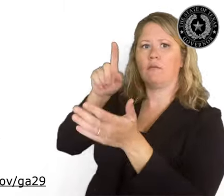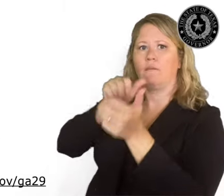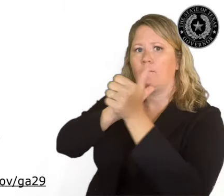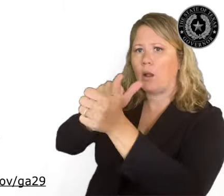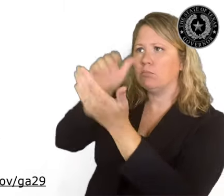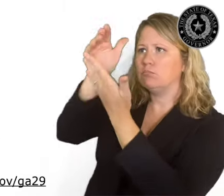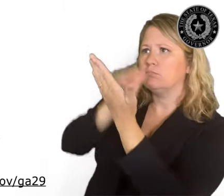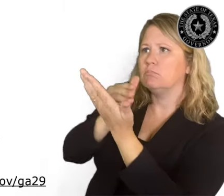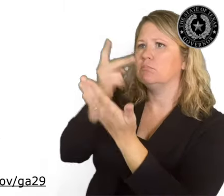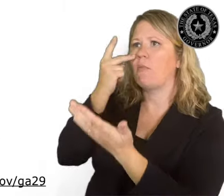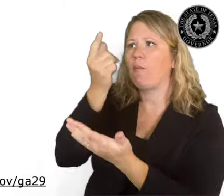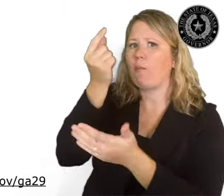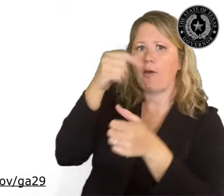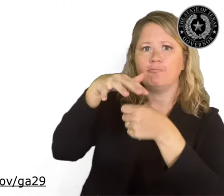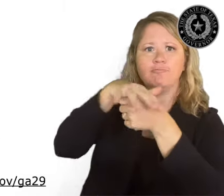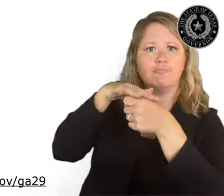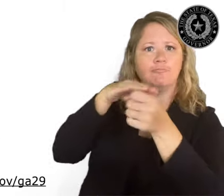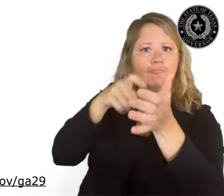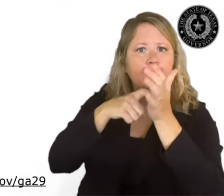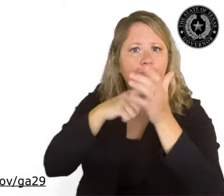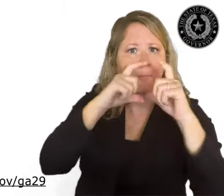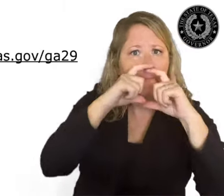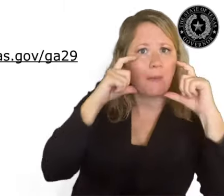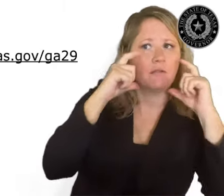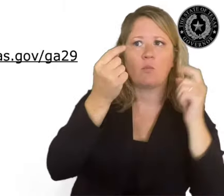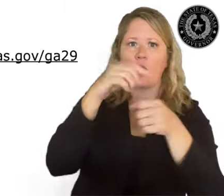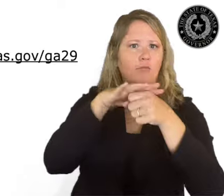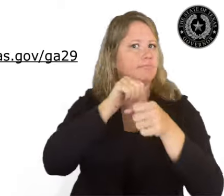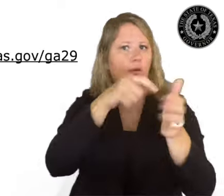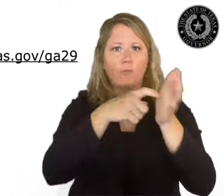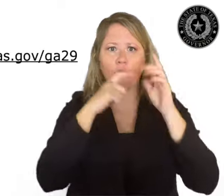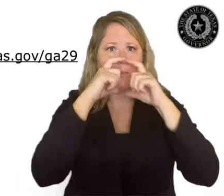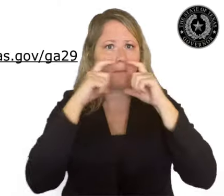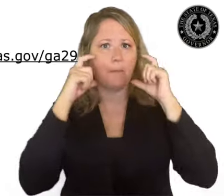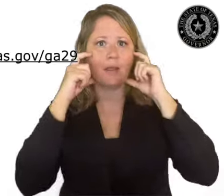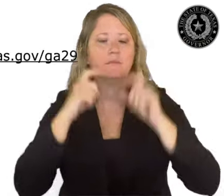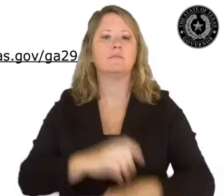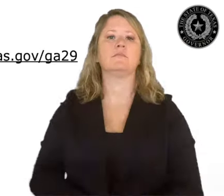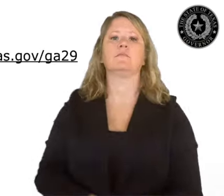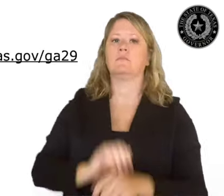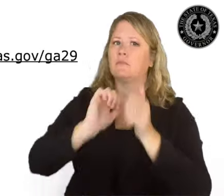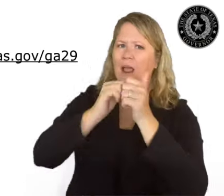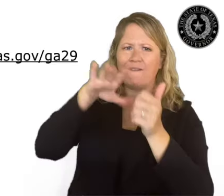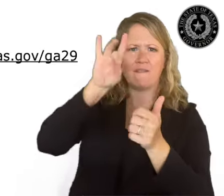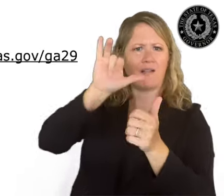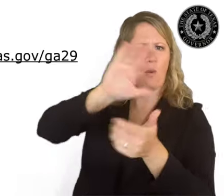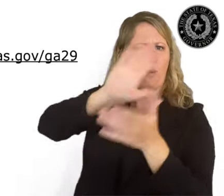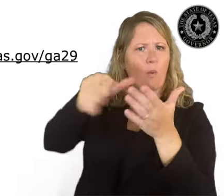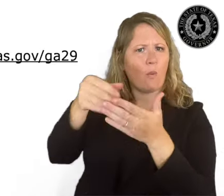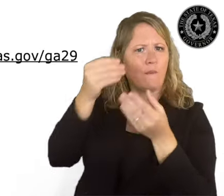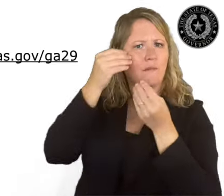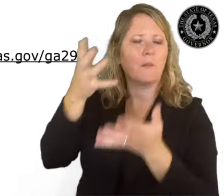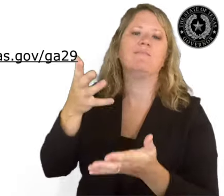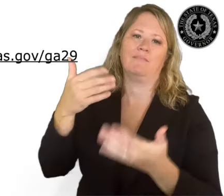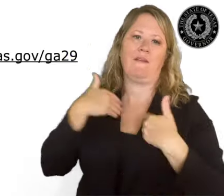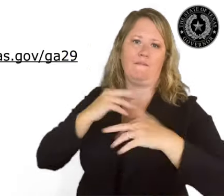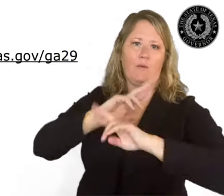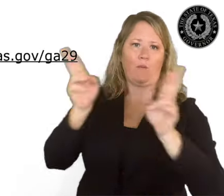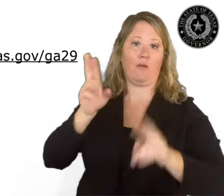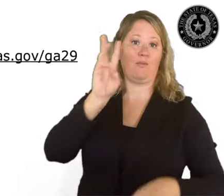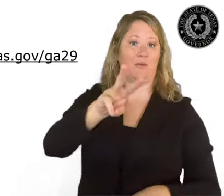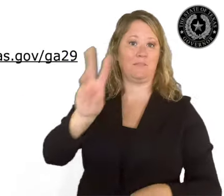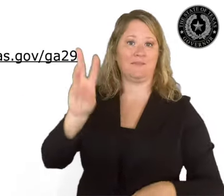paragraph number 11 The list can be found at www.tdem.texas